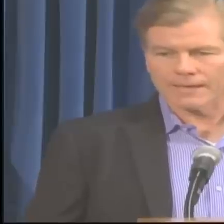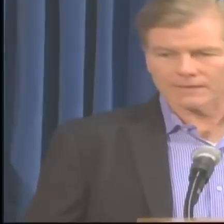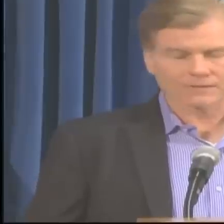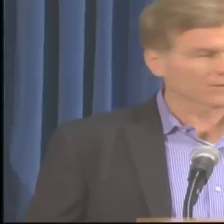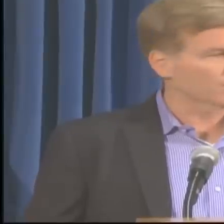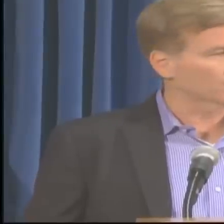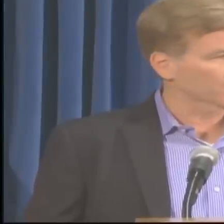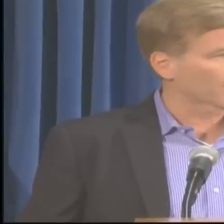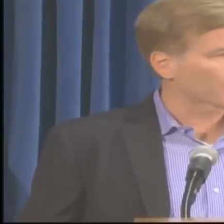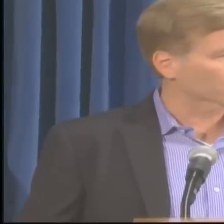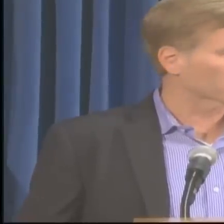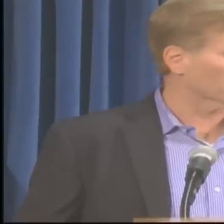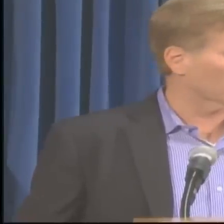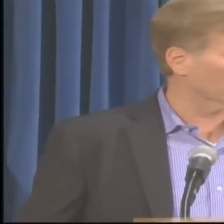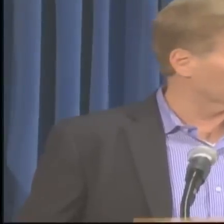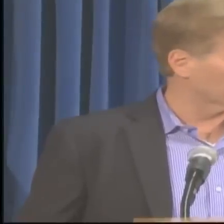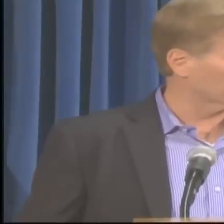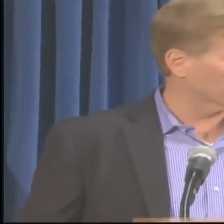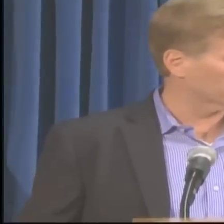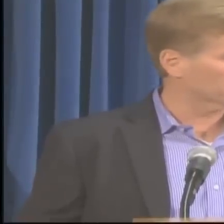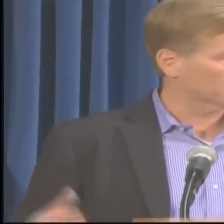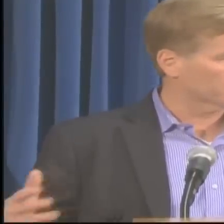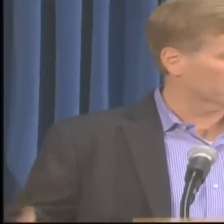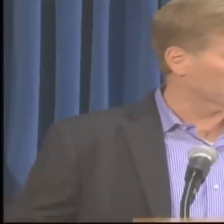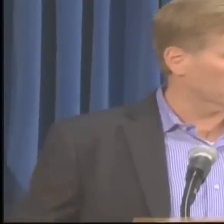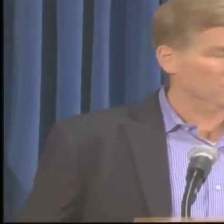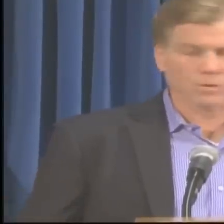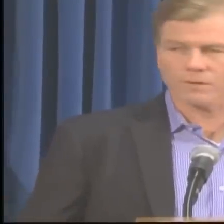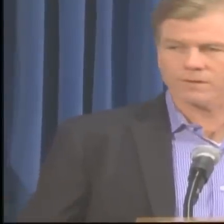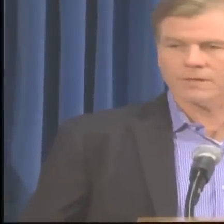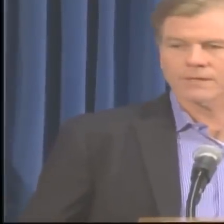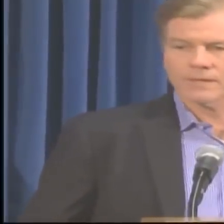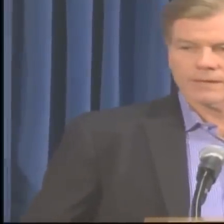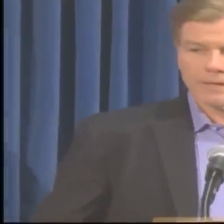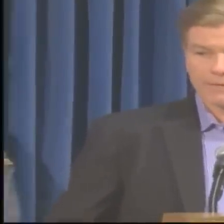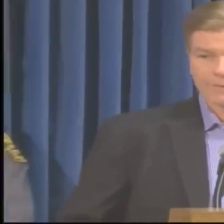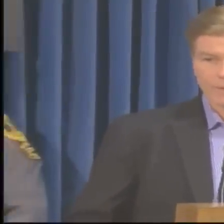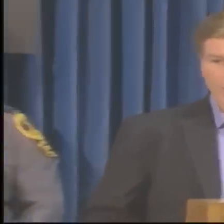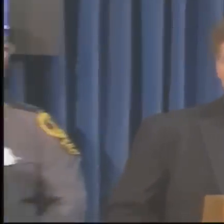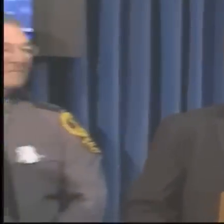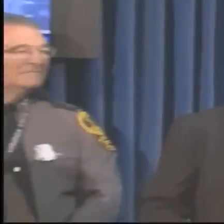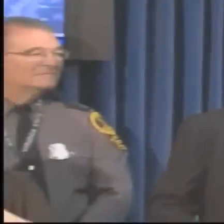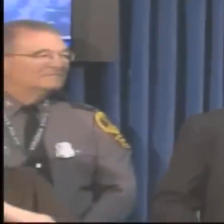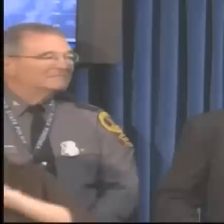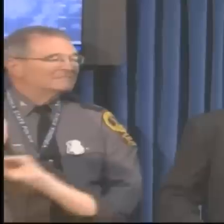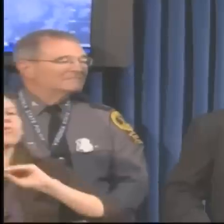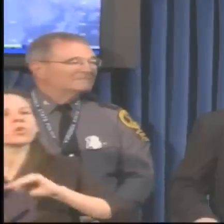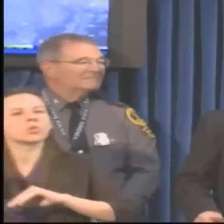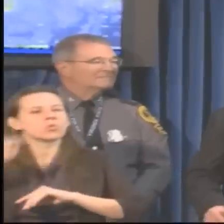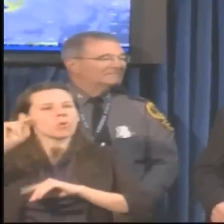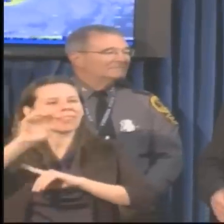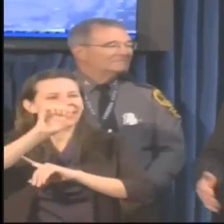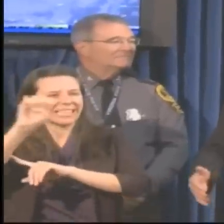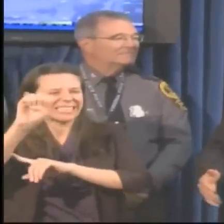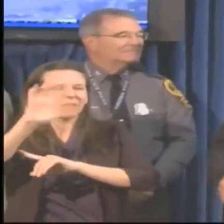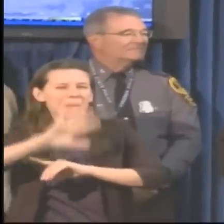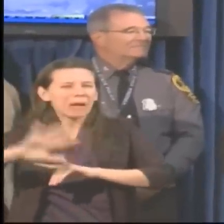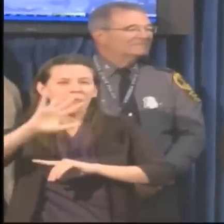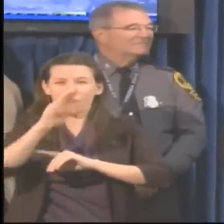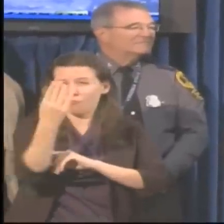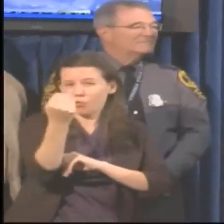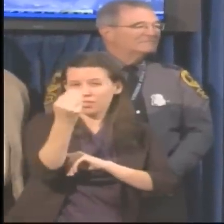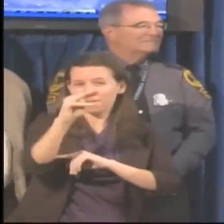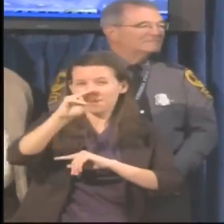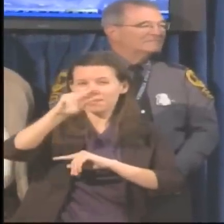as most of the models are predicting, it's moving northeast at about 14 miles an hour and still the